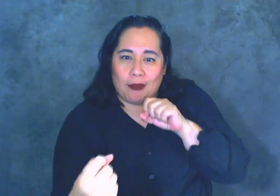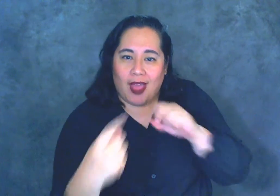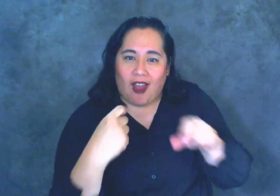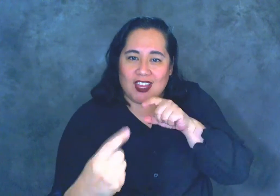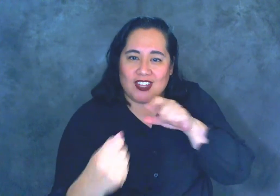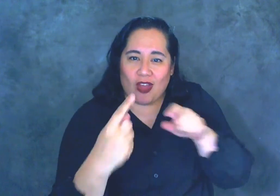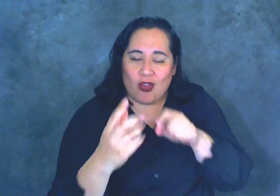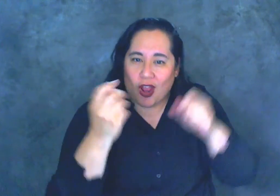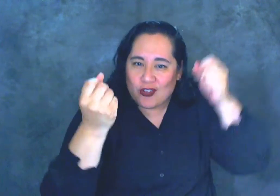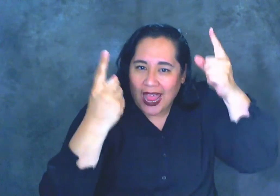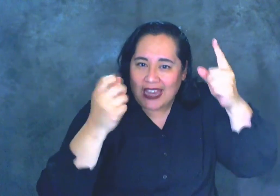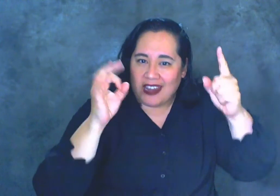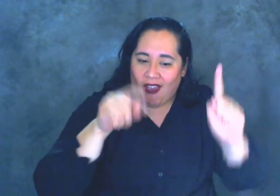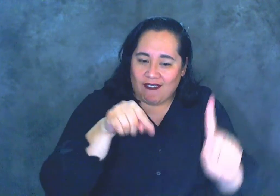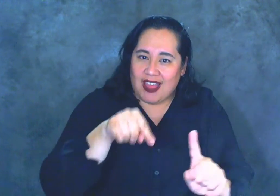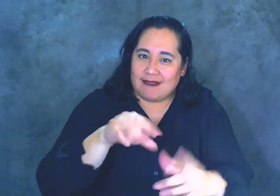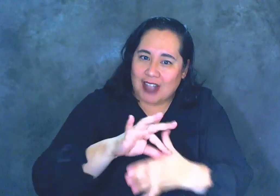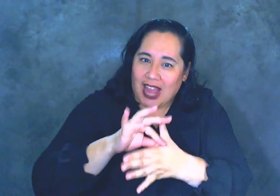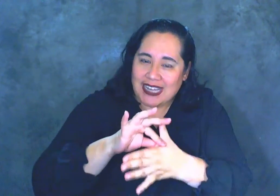understanding of the content and the topic.